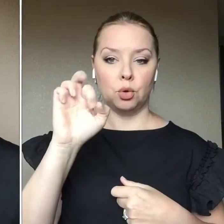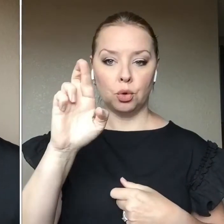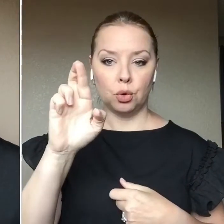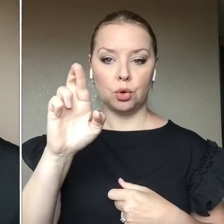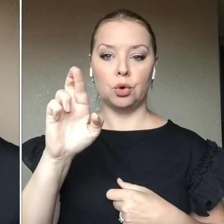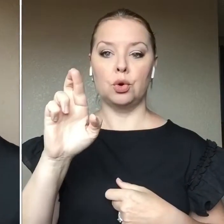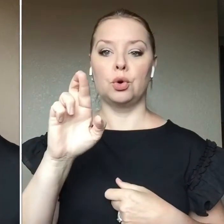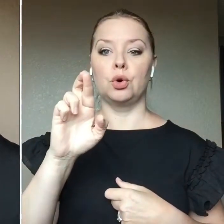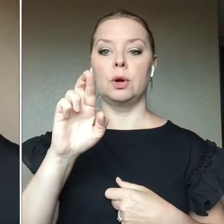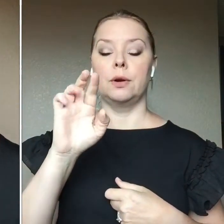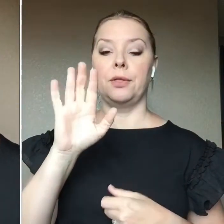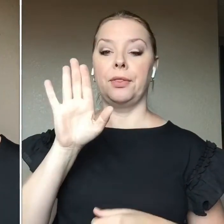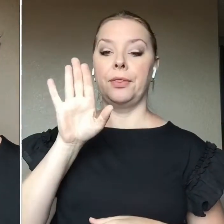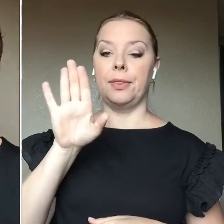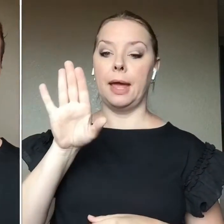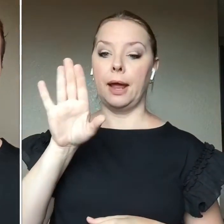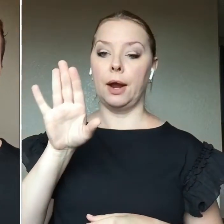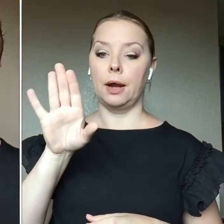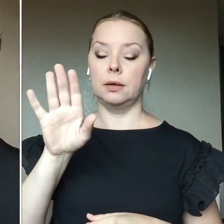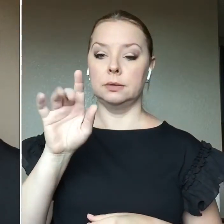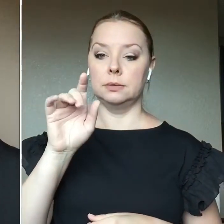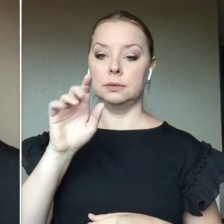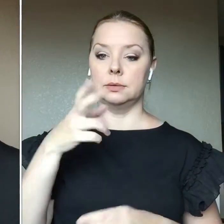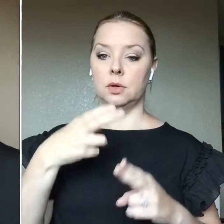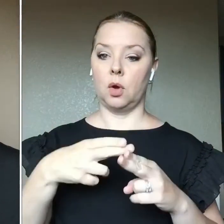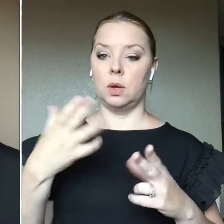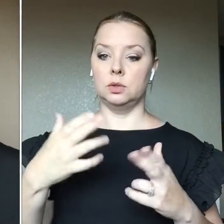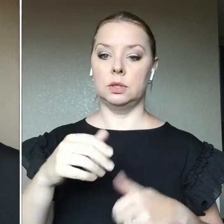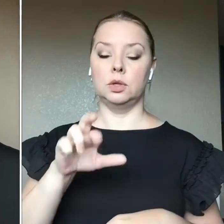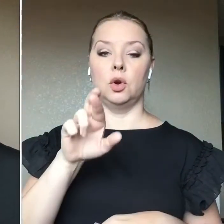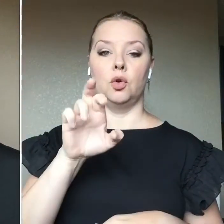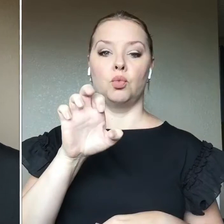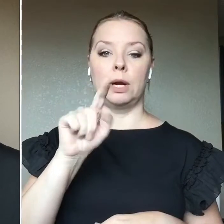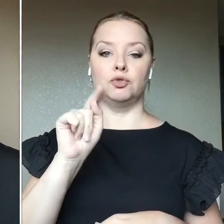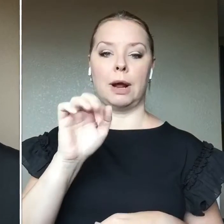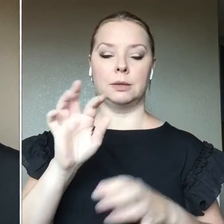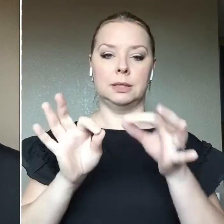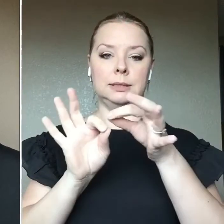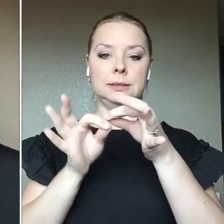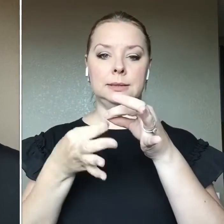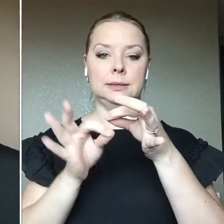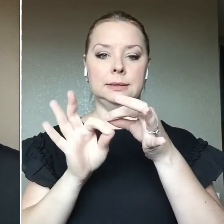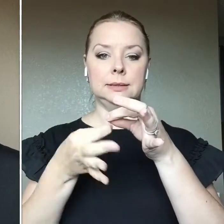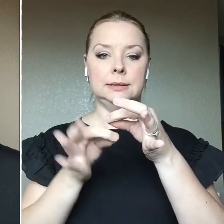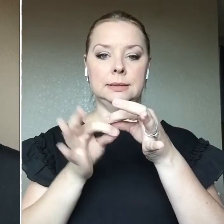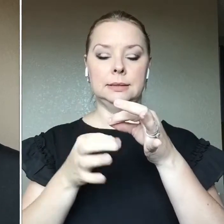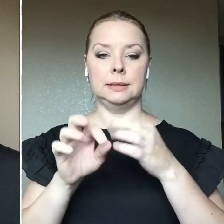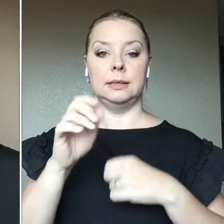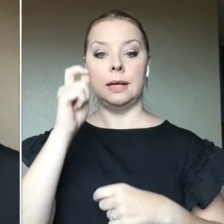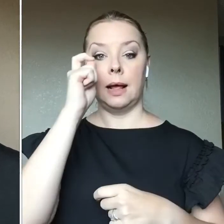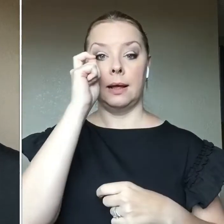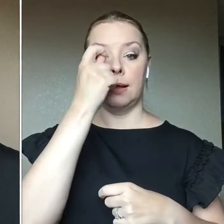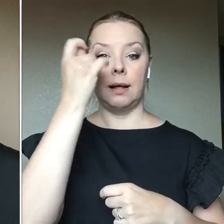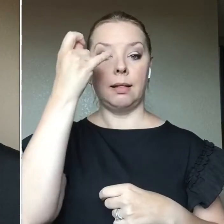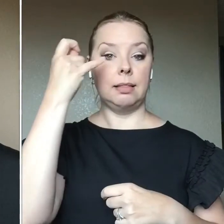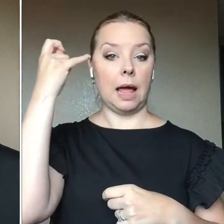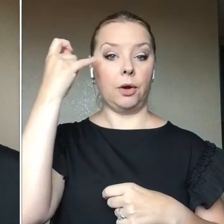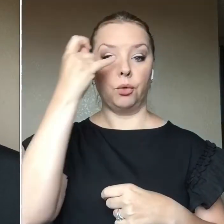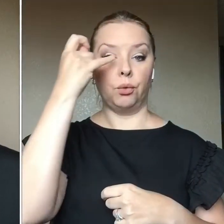Their, what are we calling this one? Retractable eyeliner that is water